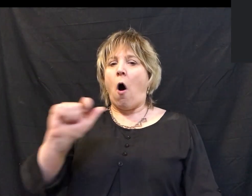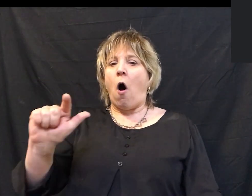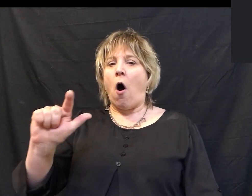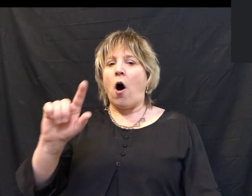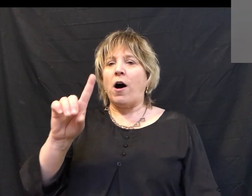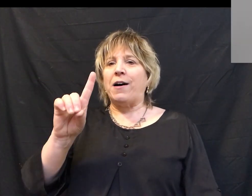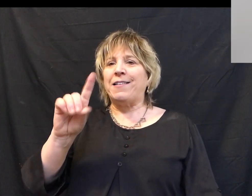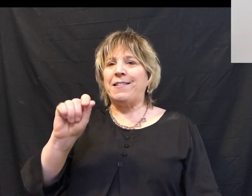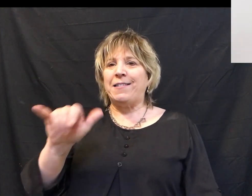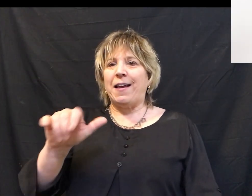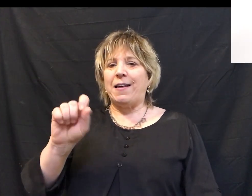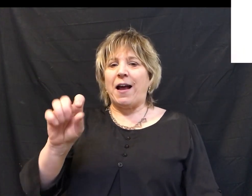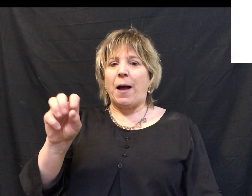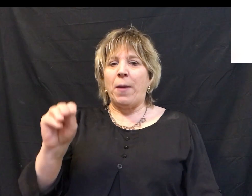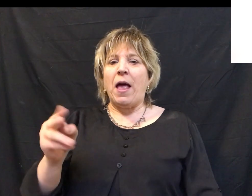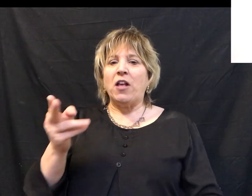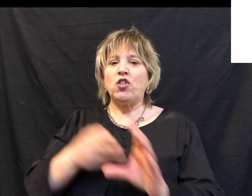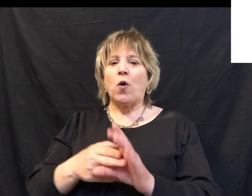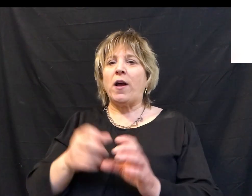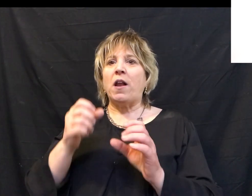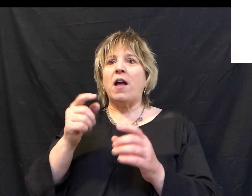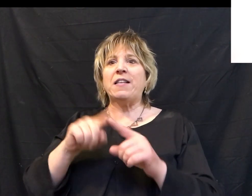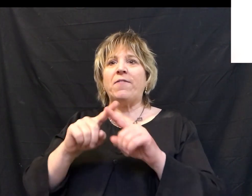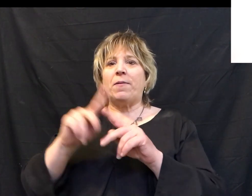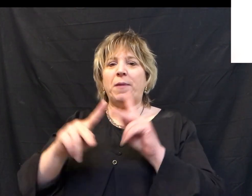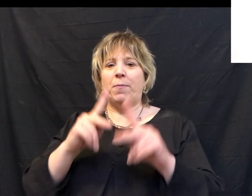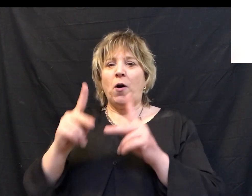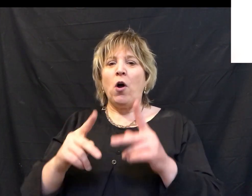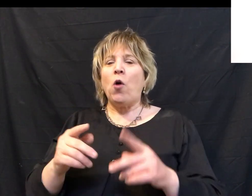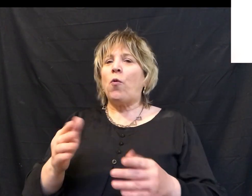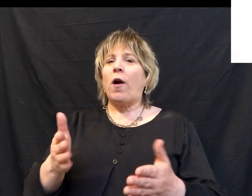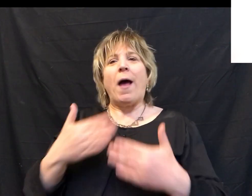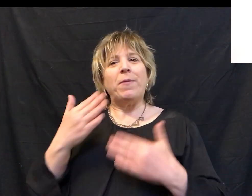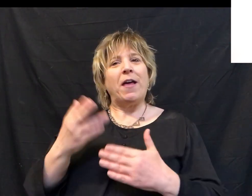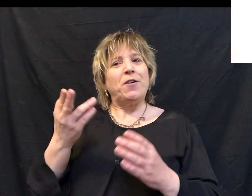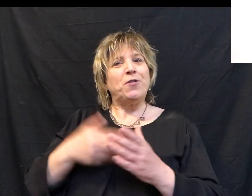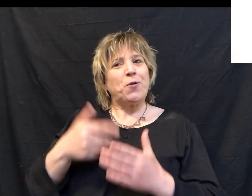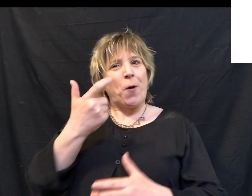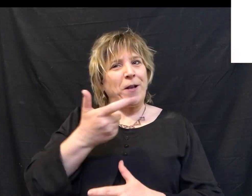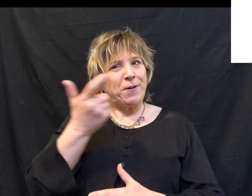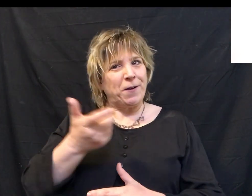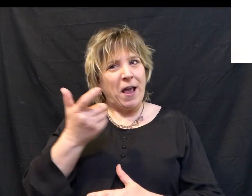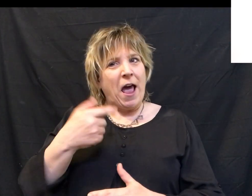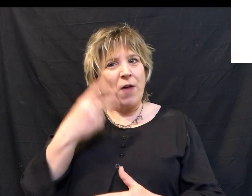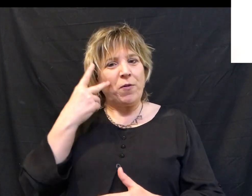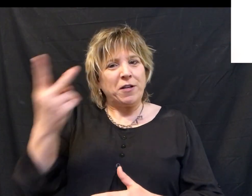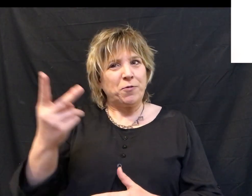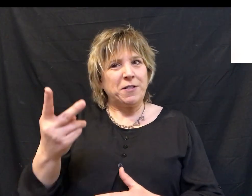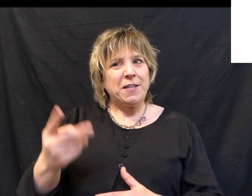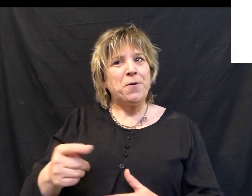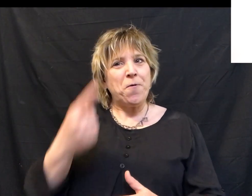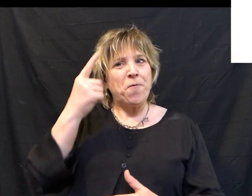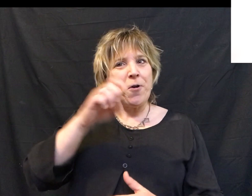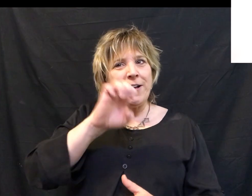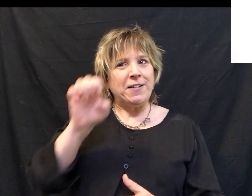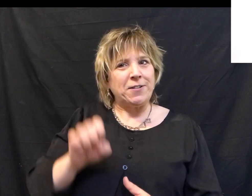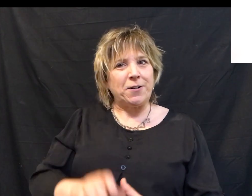Choose your time to join with us and others in this amazing mission. We're so glad you joined us at Pure Heart and we will see you for Easter.